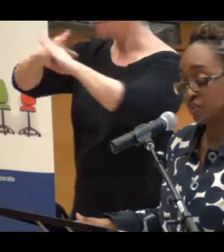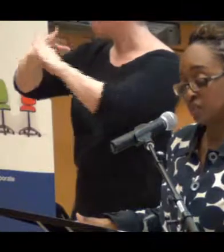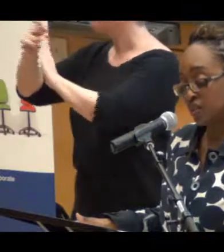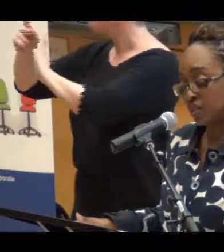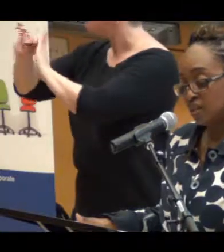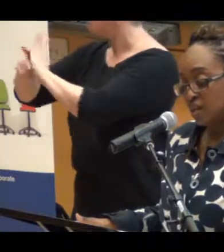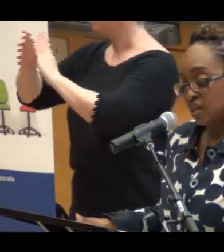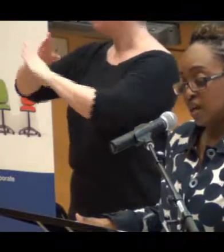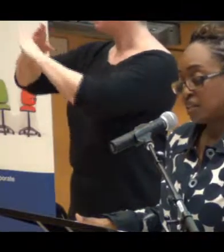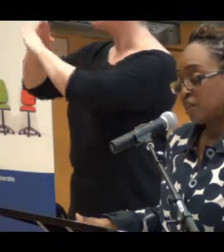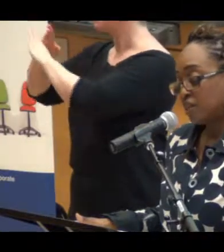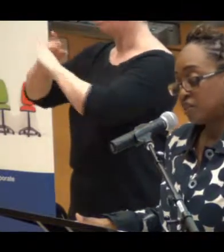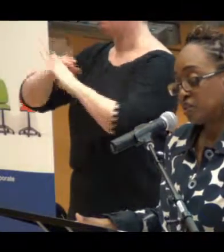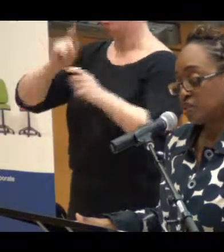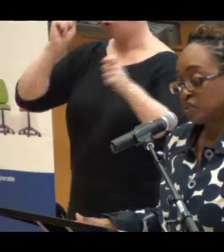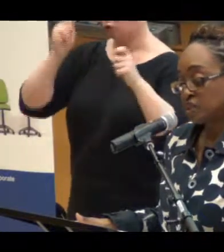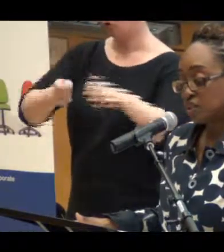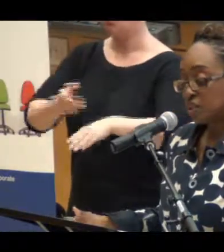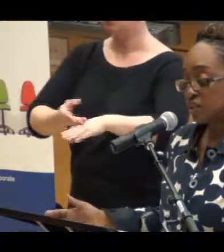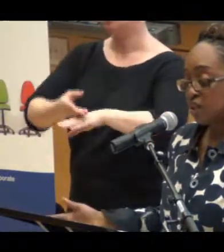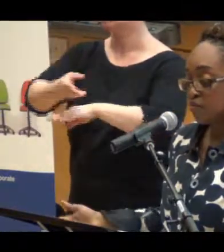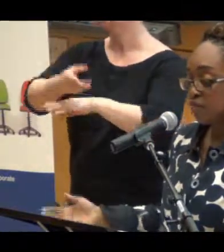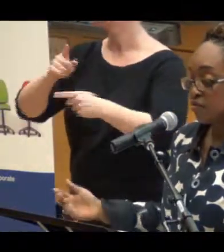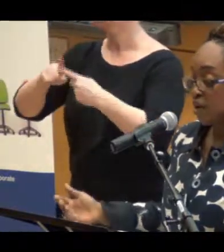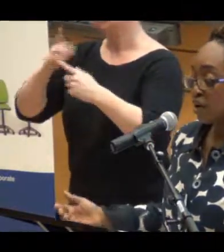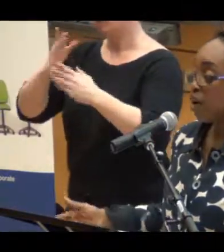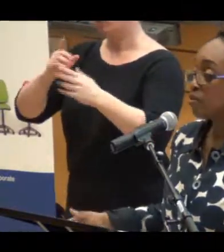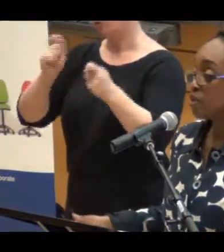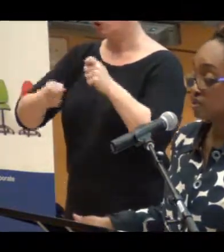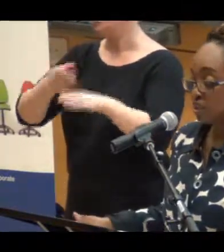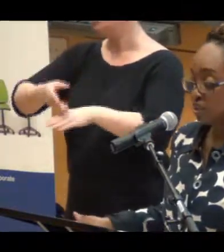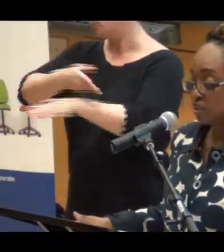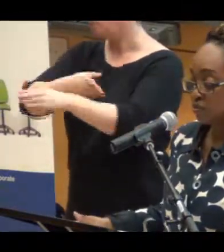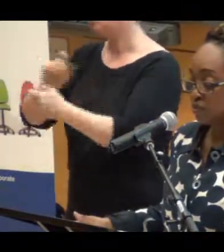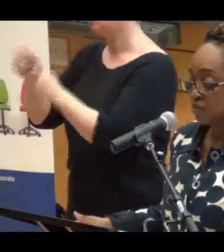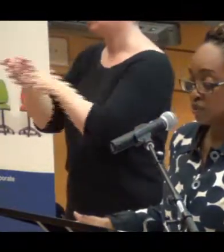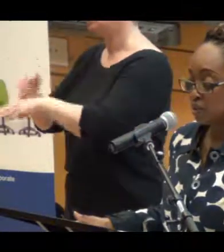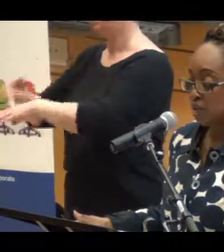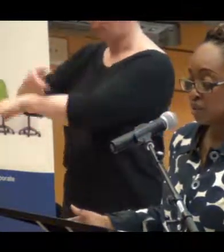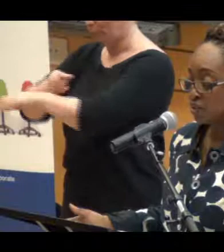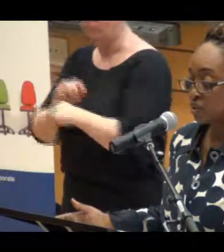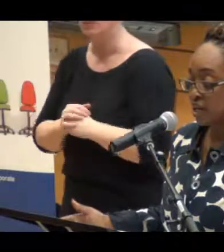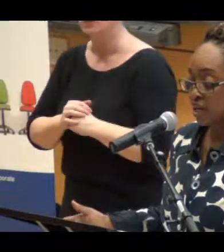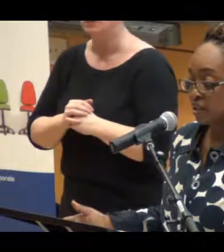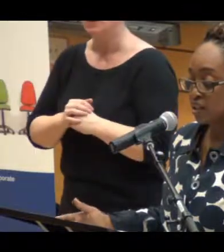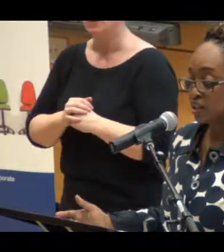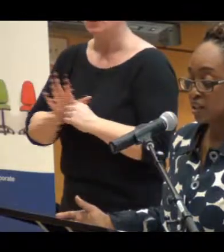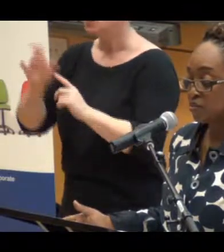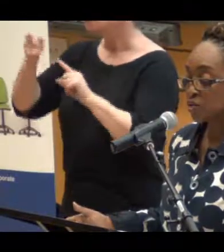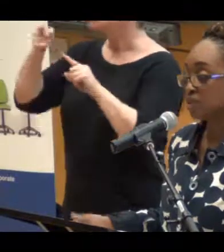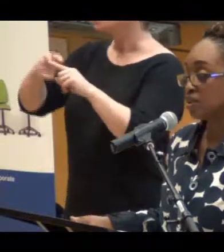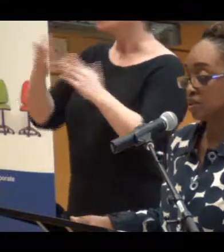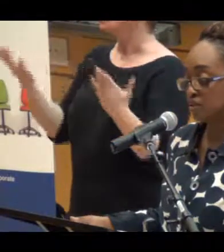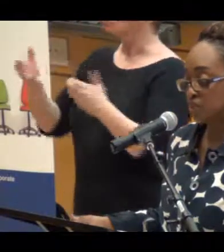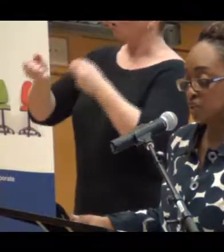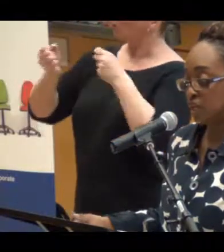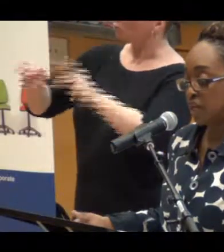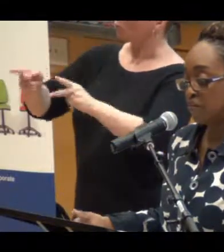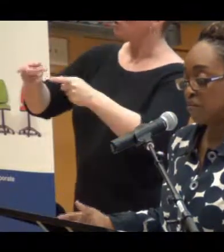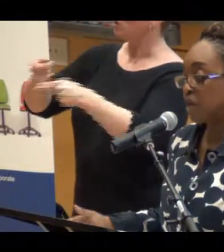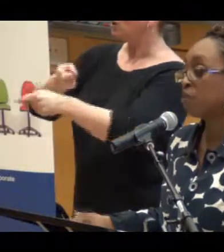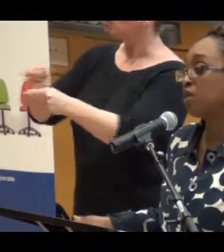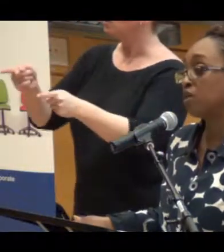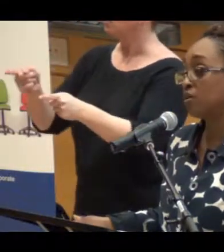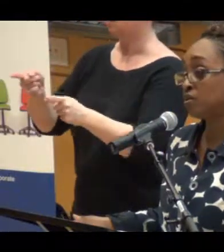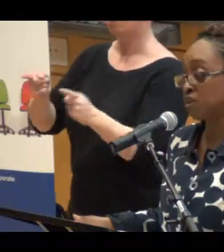changed. As I mentioned earlier, we start by providing opportunities for people to understand the assumptions which